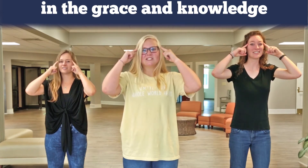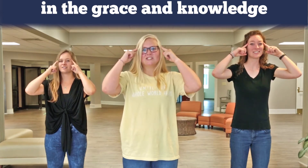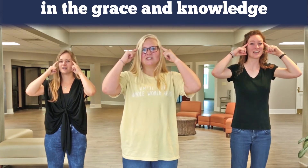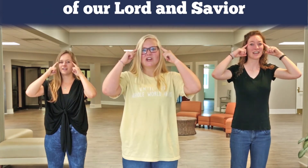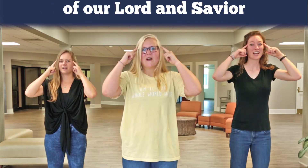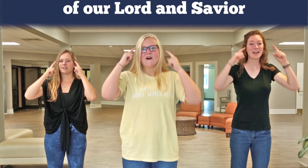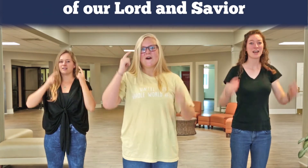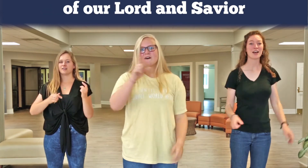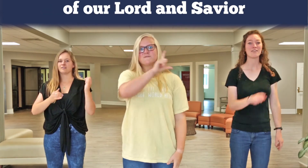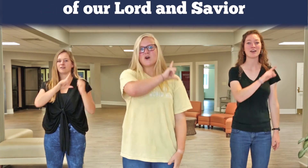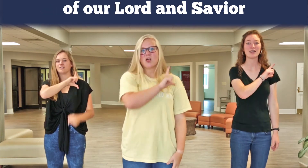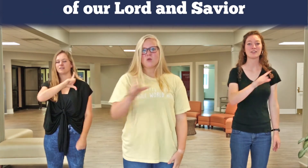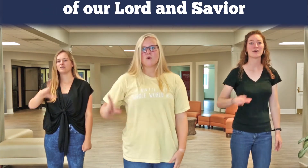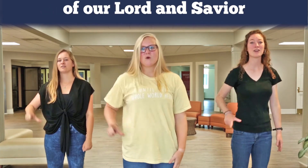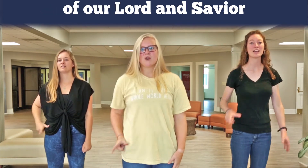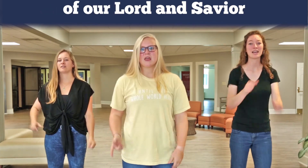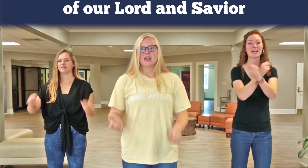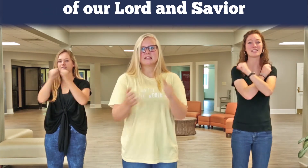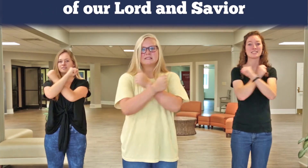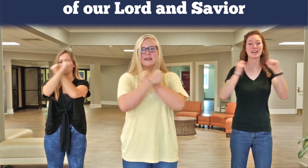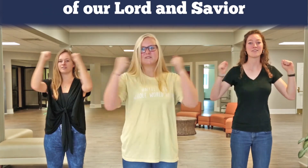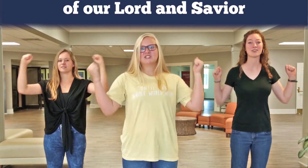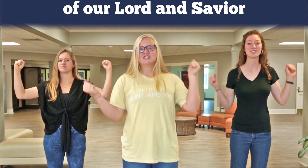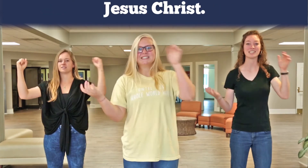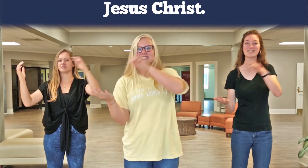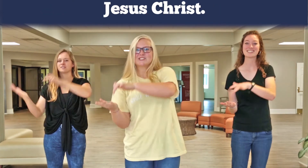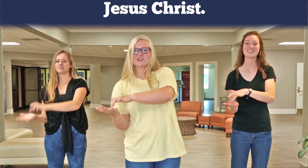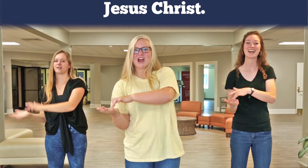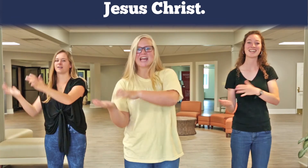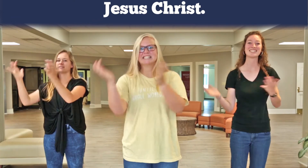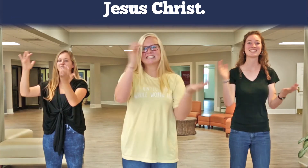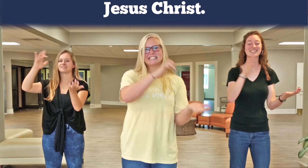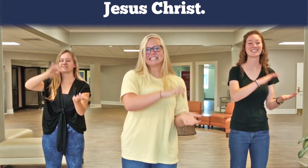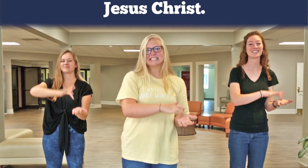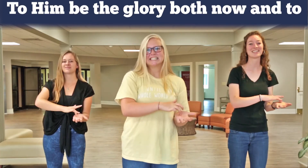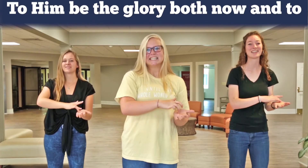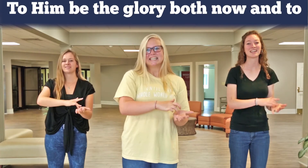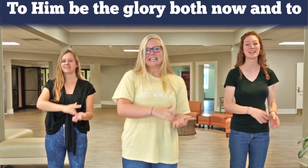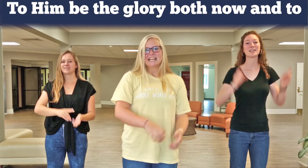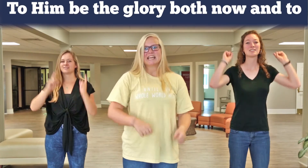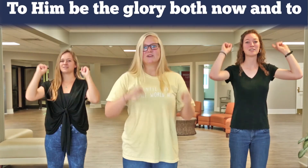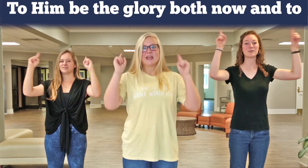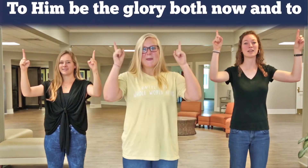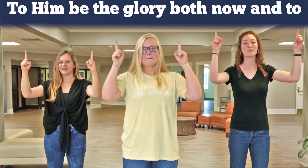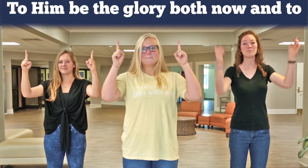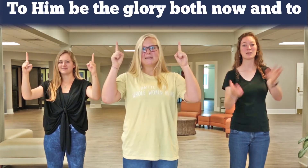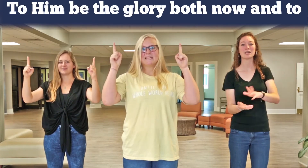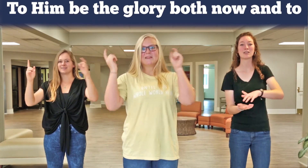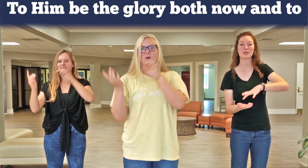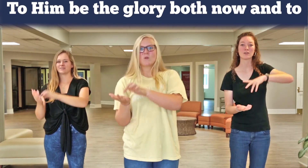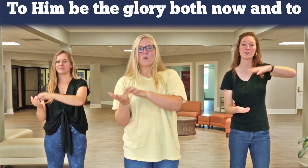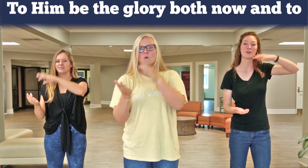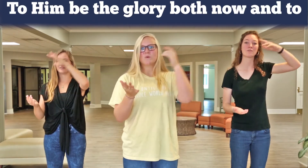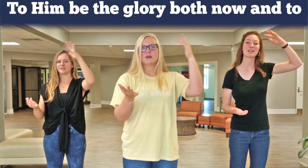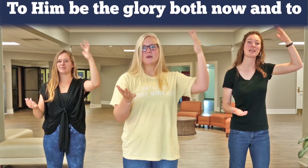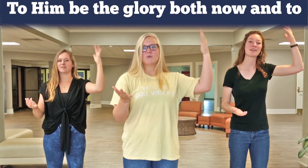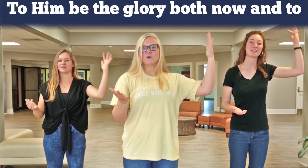Of our Lord and Savior Jesus Christ To Him be the glory Both